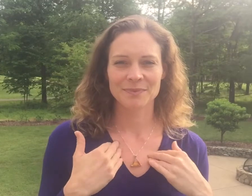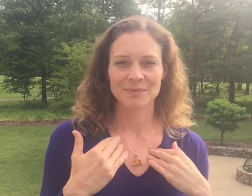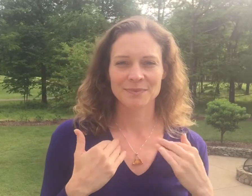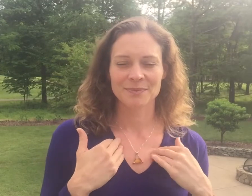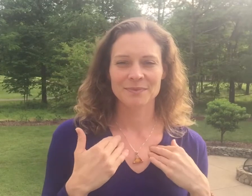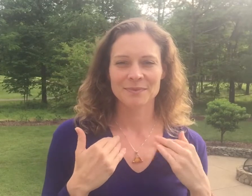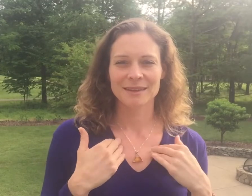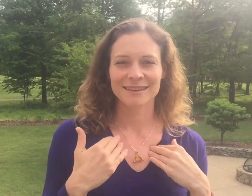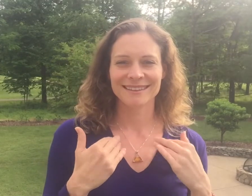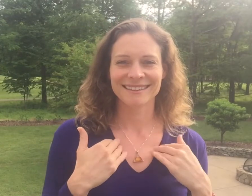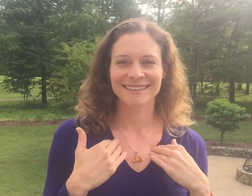Good.